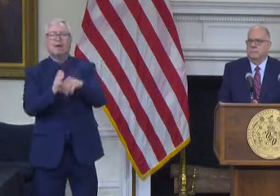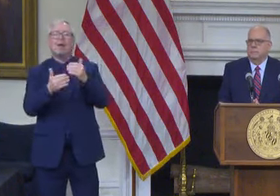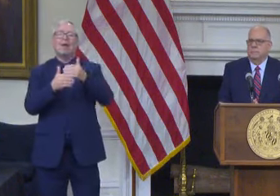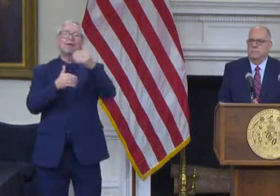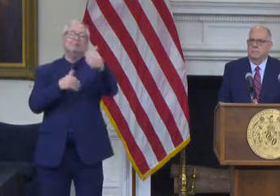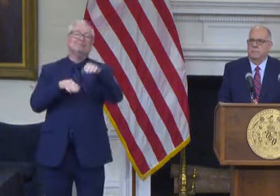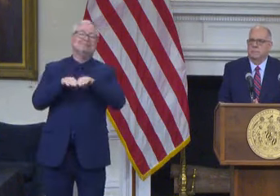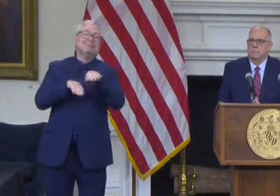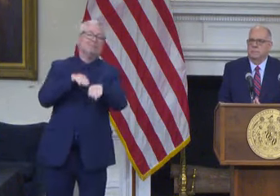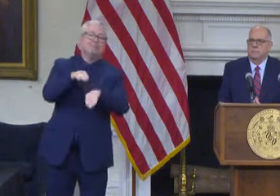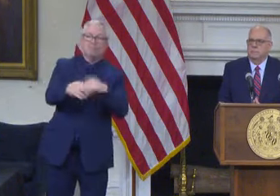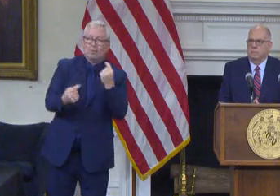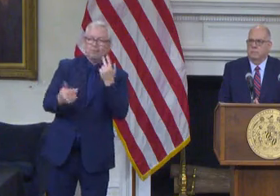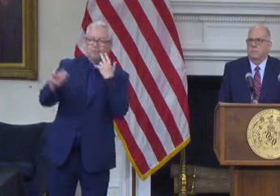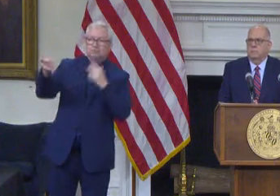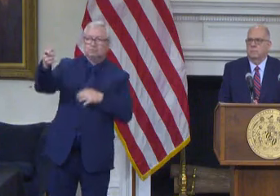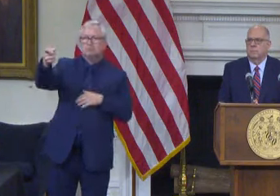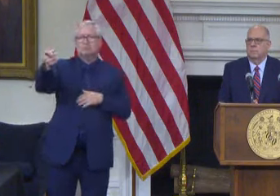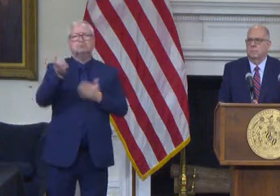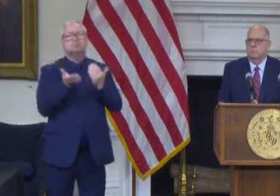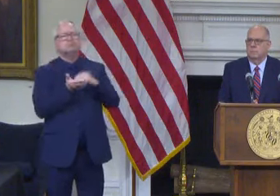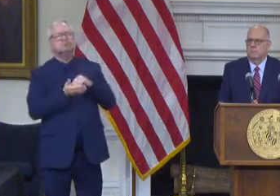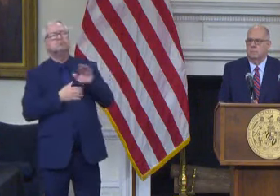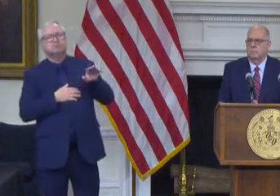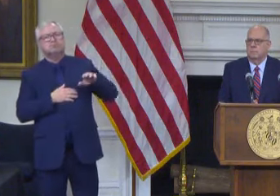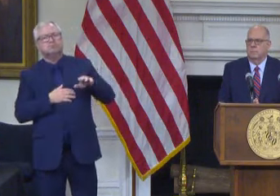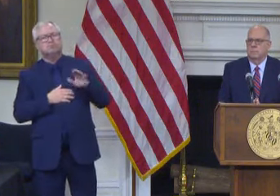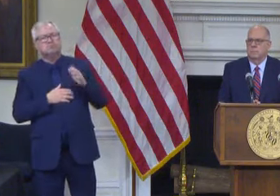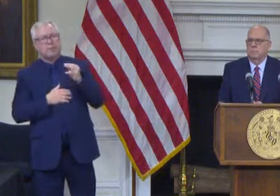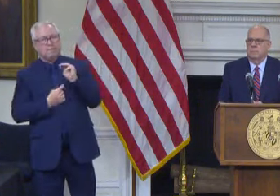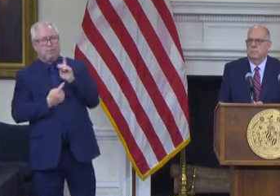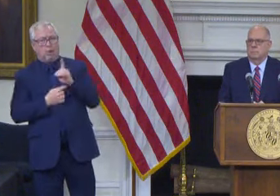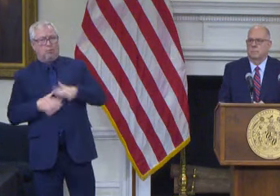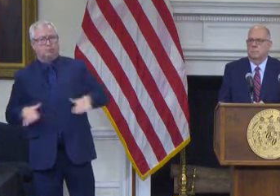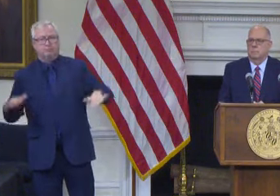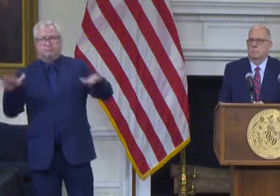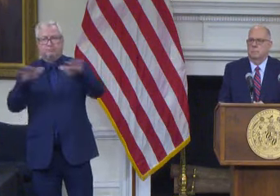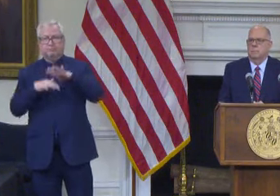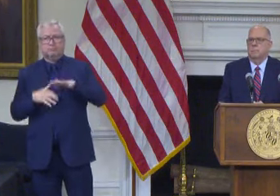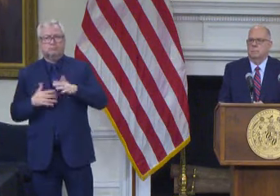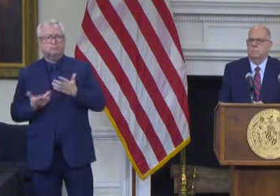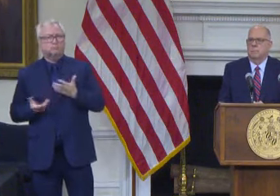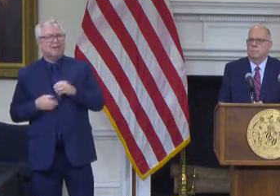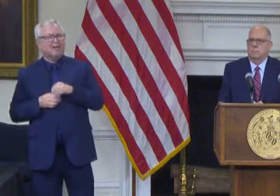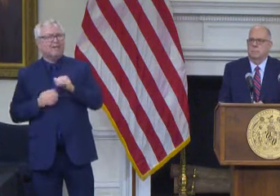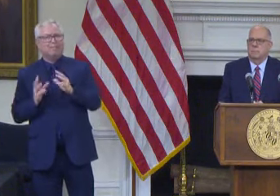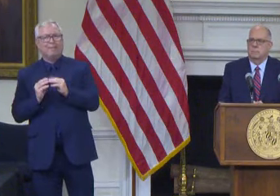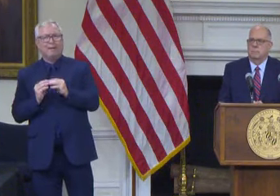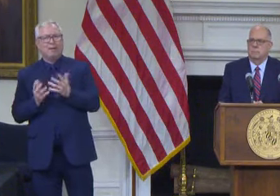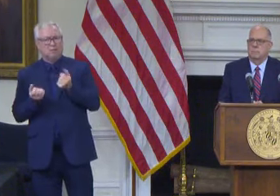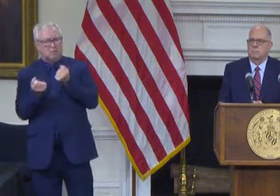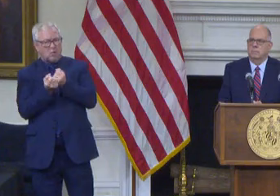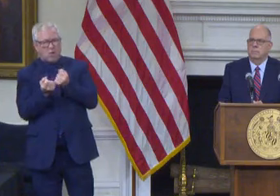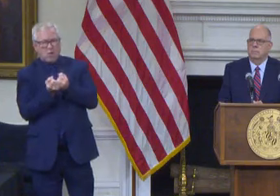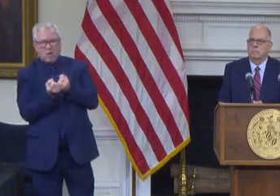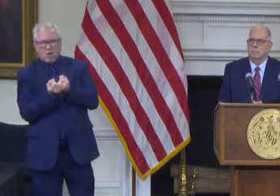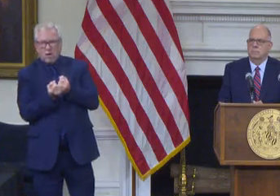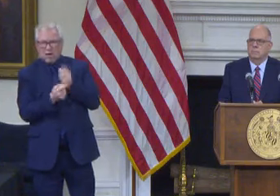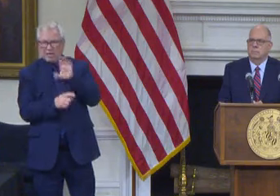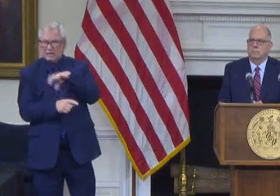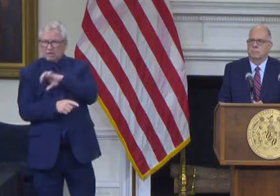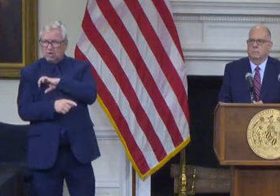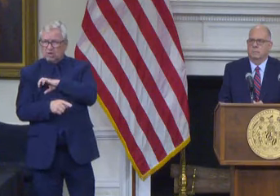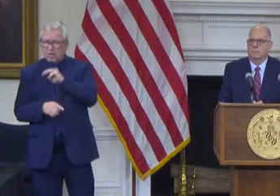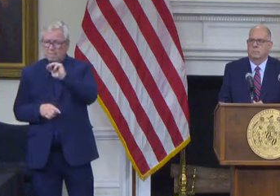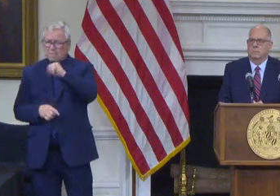even more Marylanders during that hearing they all were for the citizens map some people are saying it's pretty bold